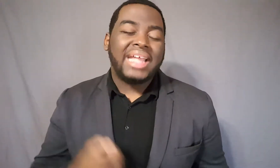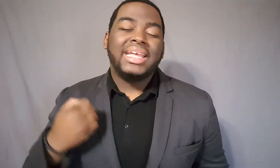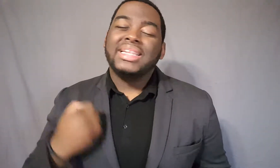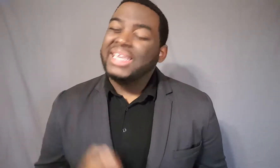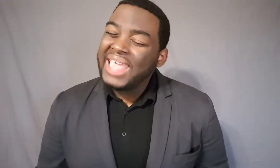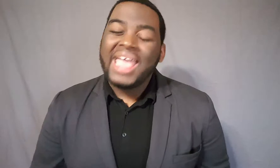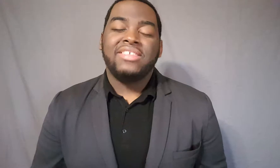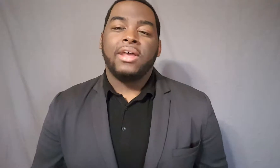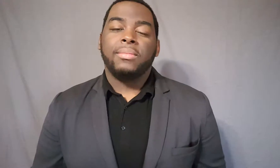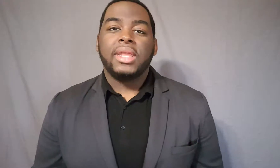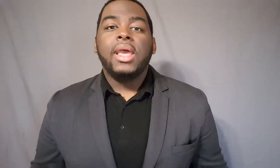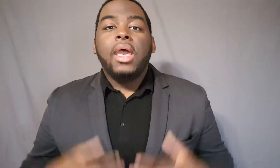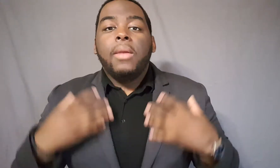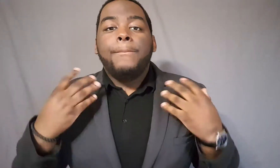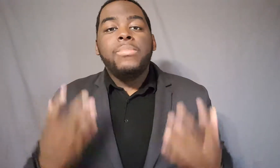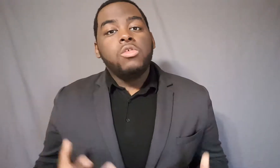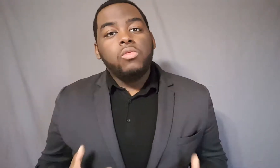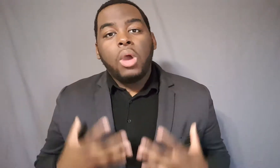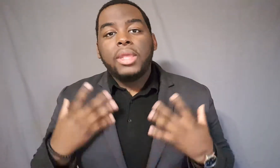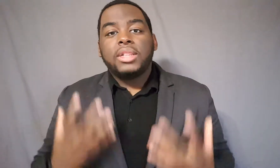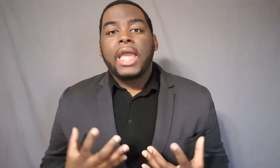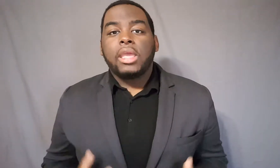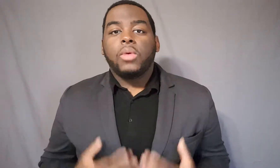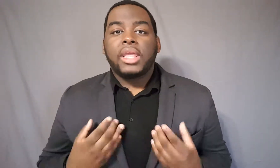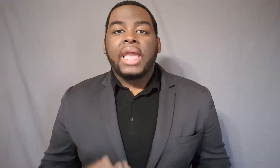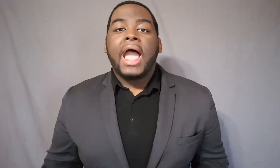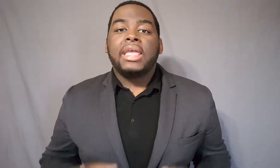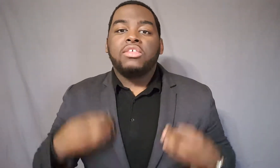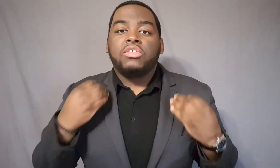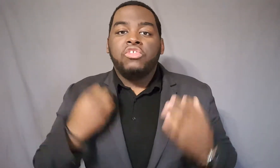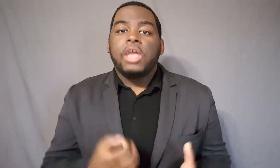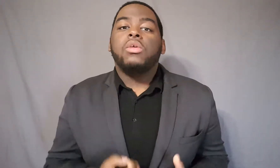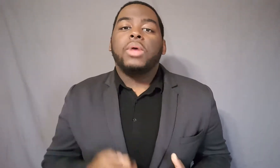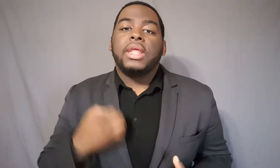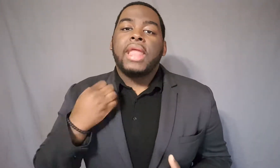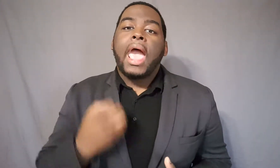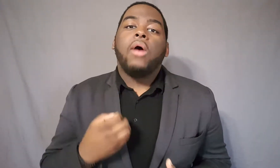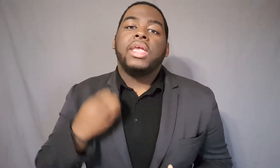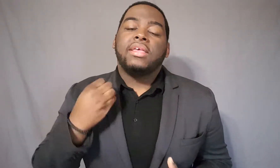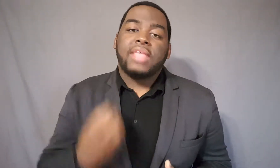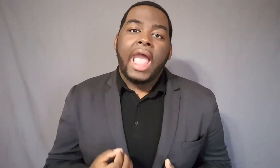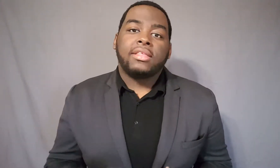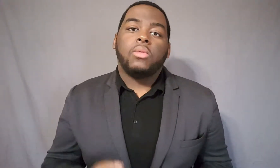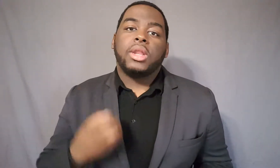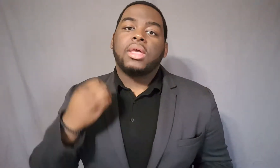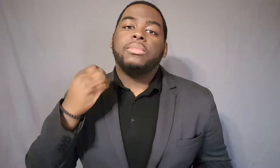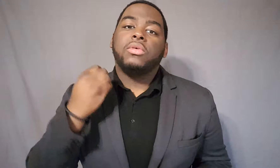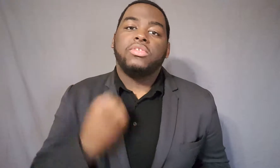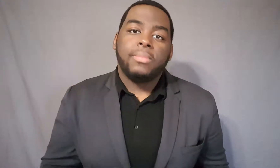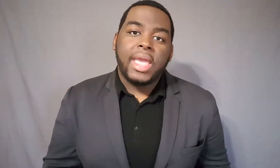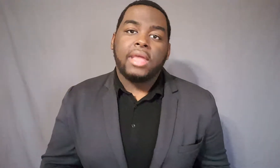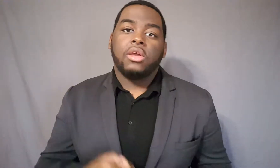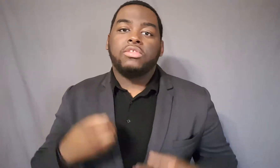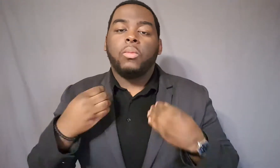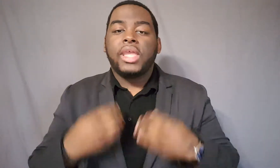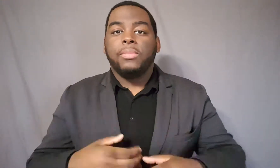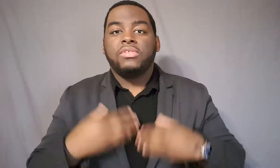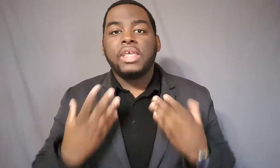dead gentlemen. Women like it when a guy is genuine in how he is acting, when it comes to his manners, the way he presents